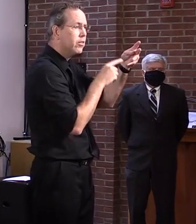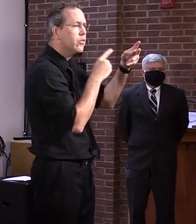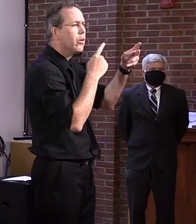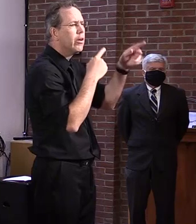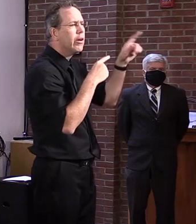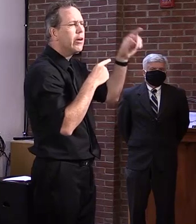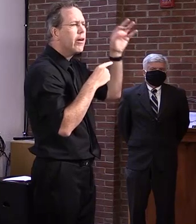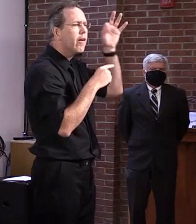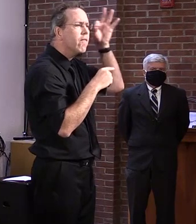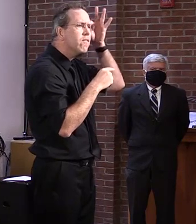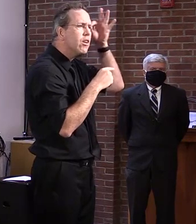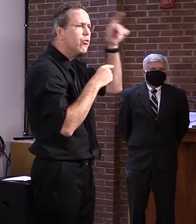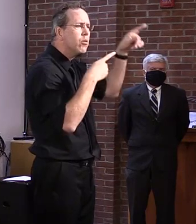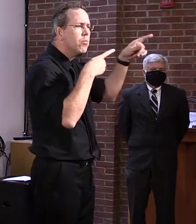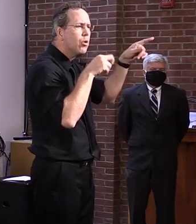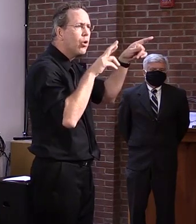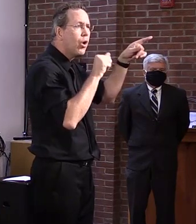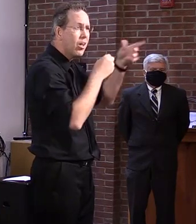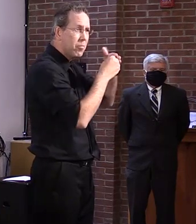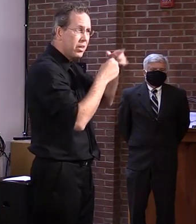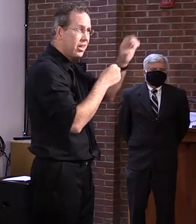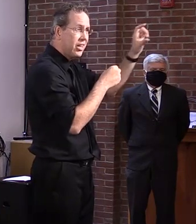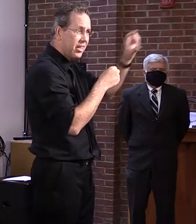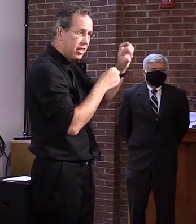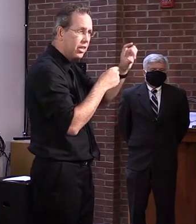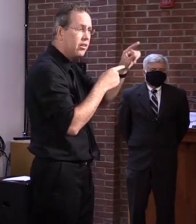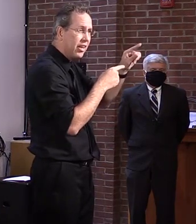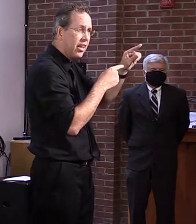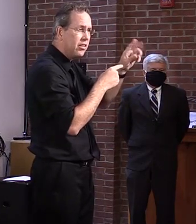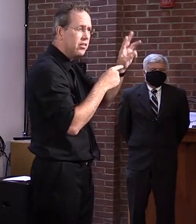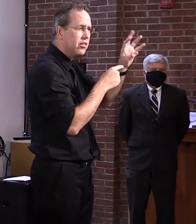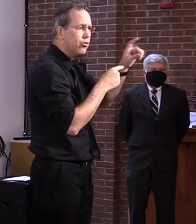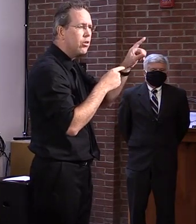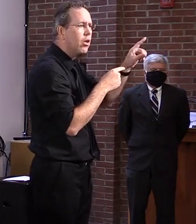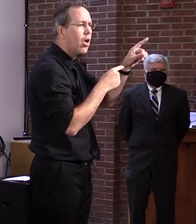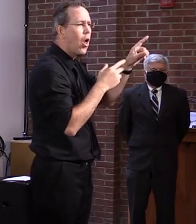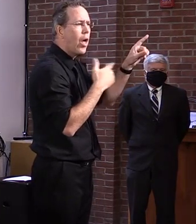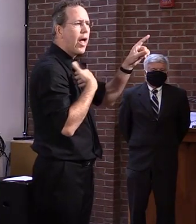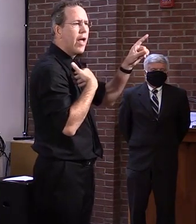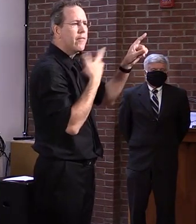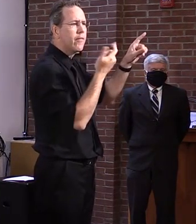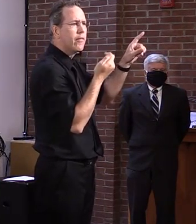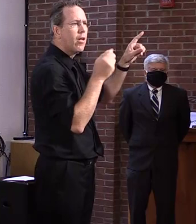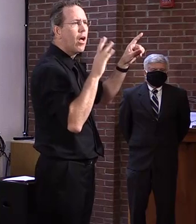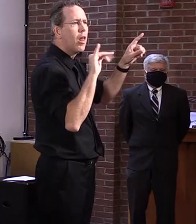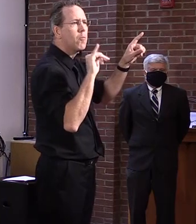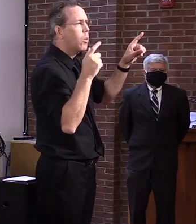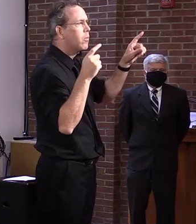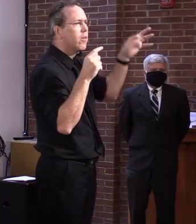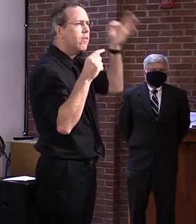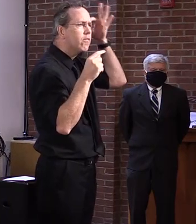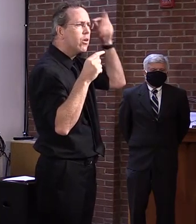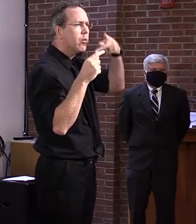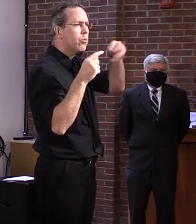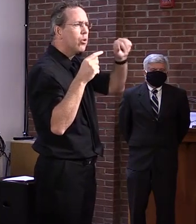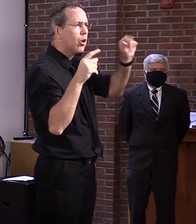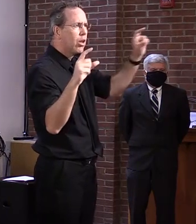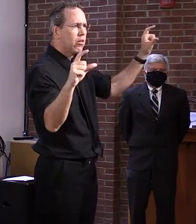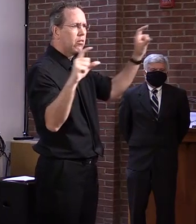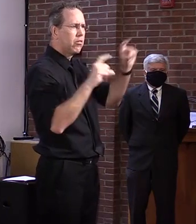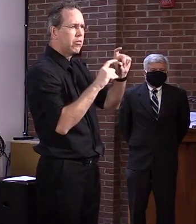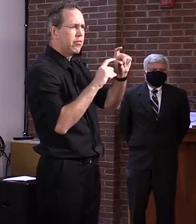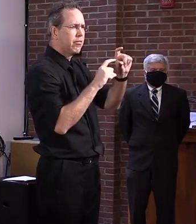$600, it was actually on top of their UI benefit. So it was all combined into one check. Um, because